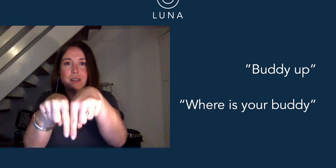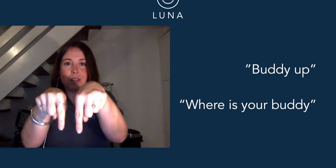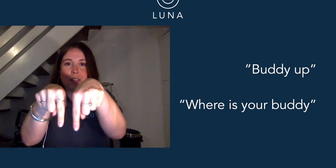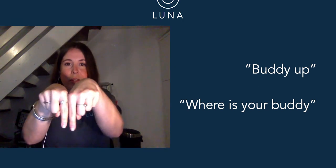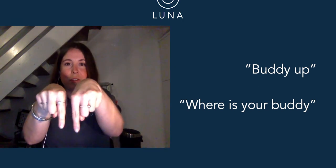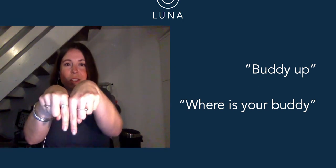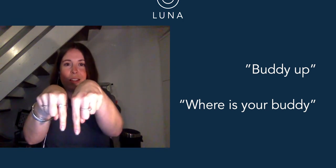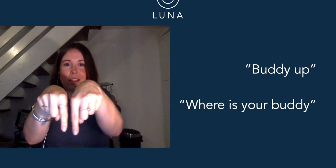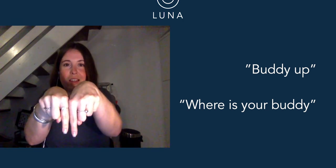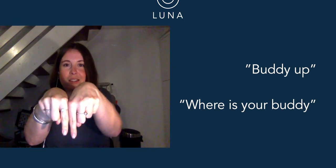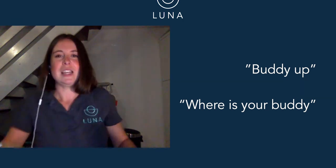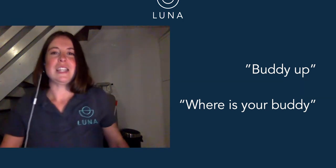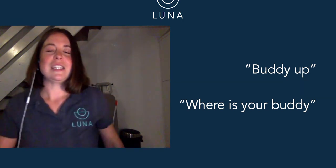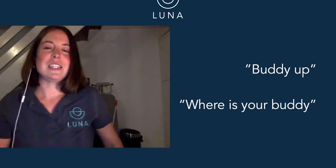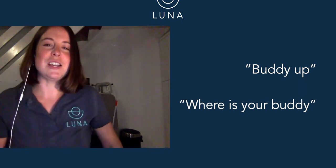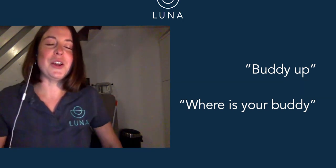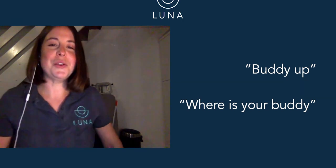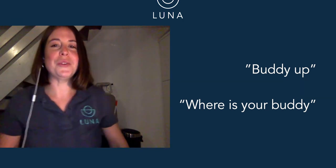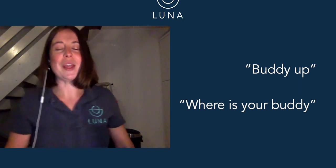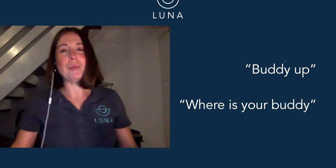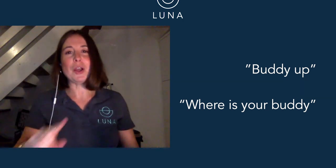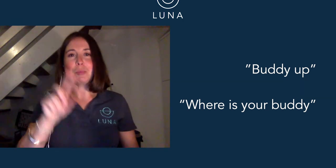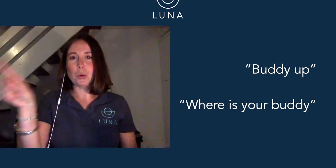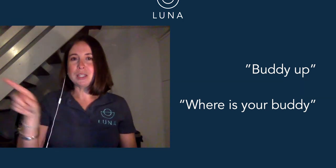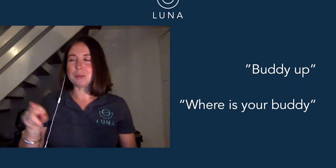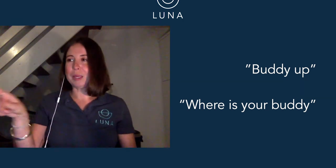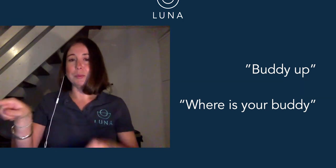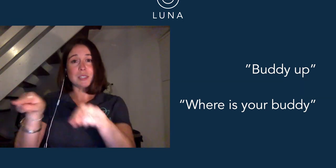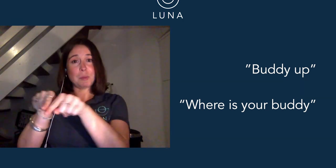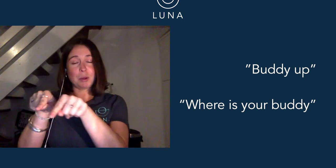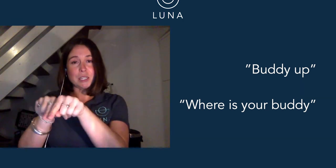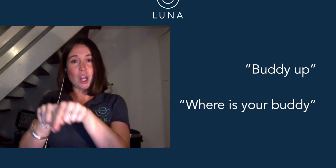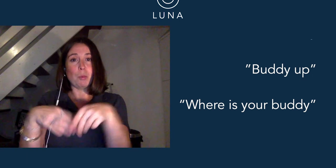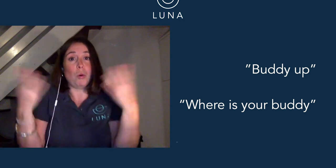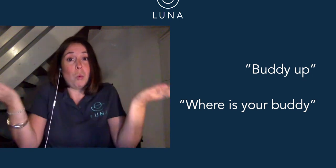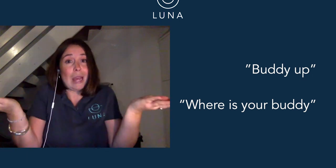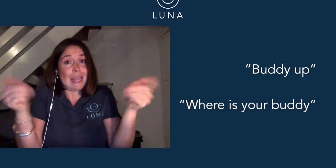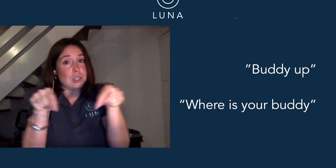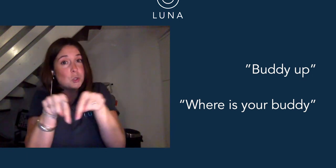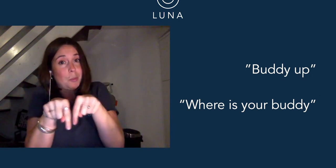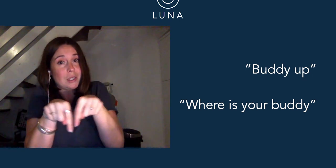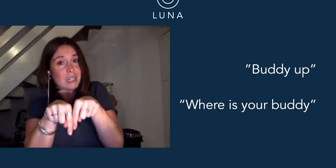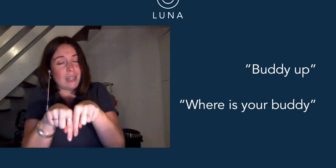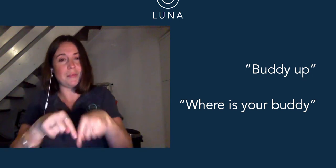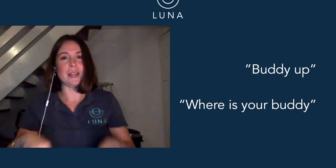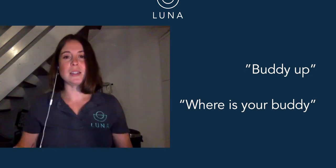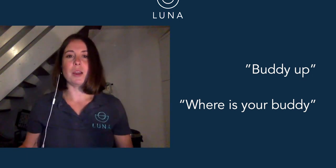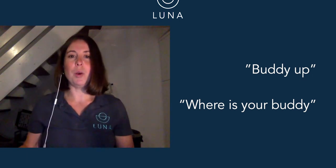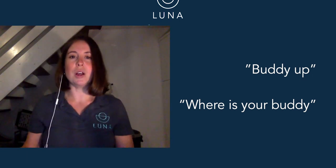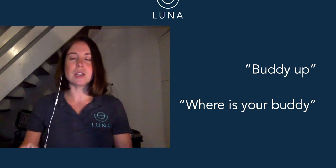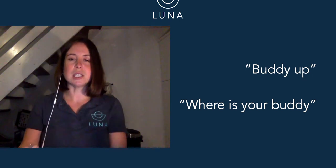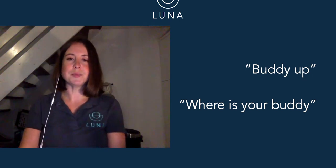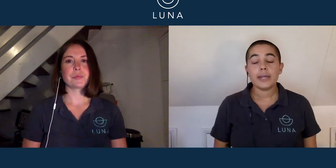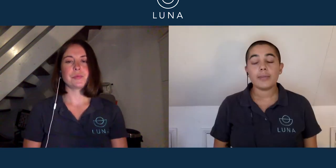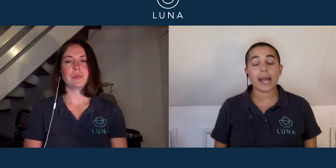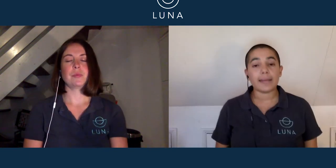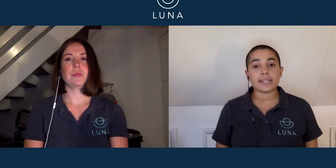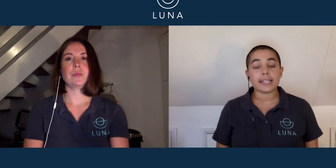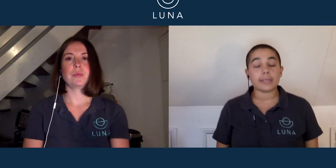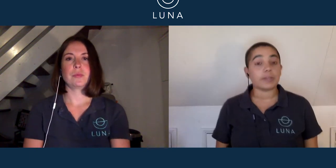It looks like this. So they might point at people to say, buddy up, or where is your buddy? That's how it works. Perhaps there's something